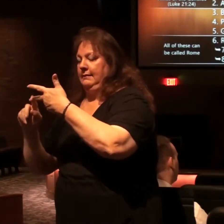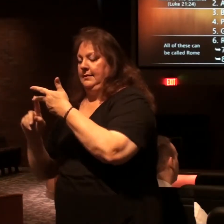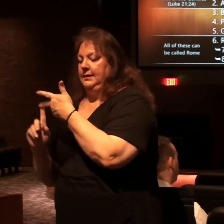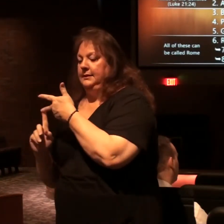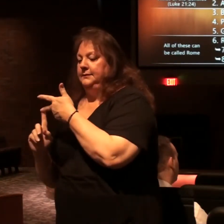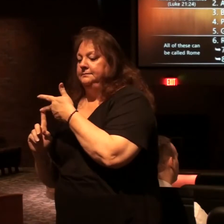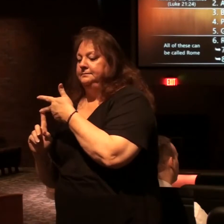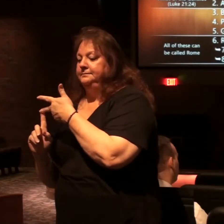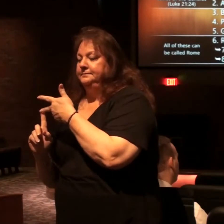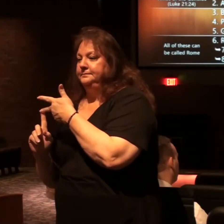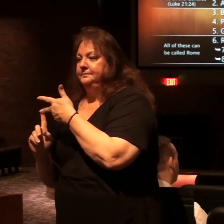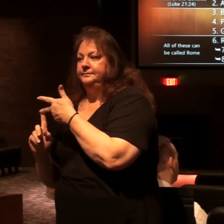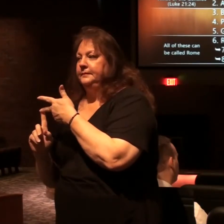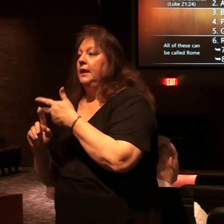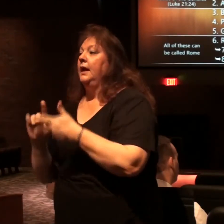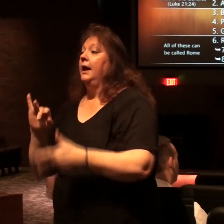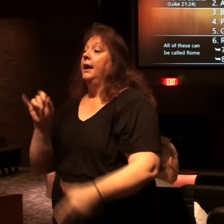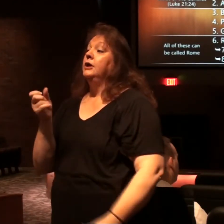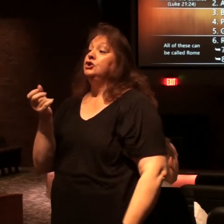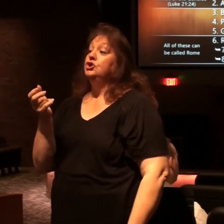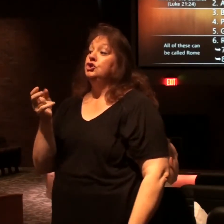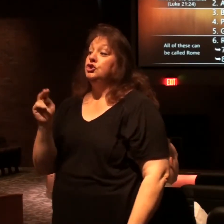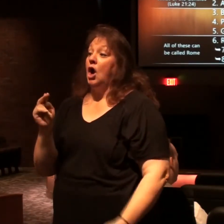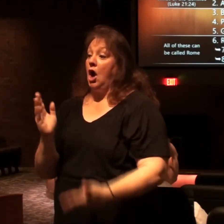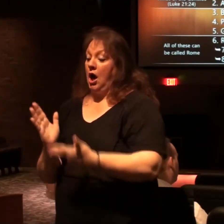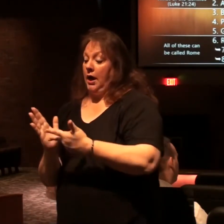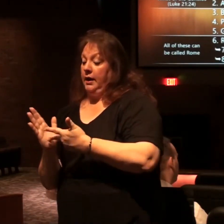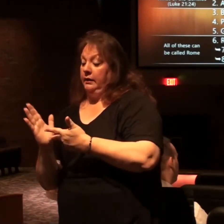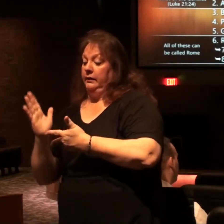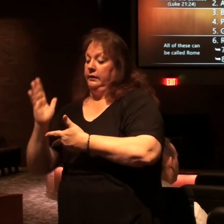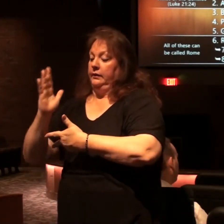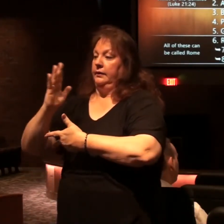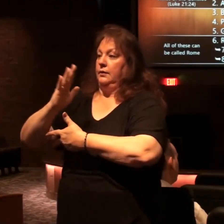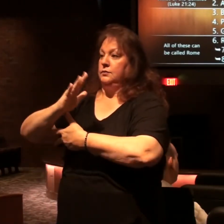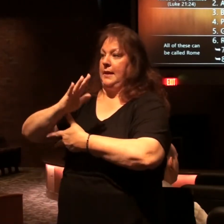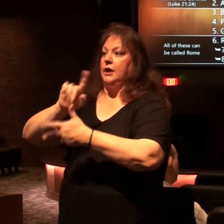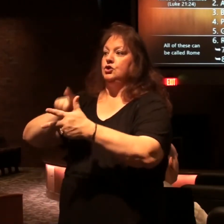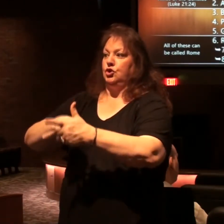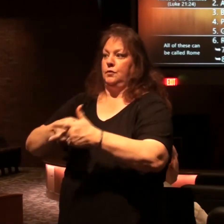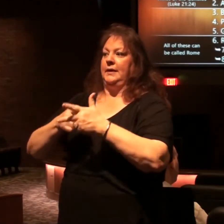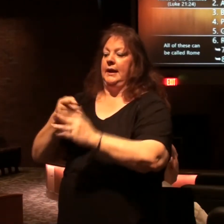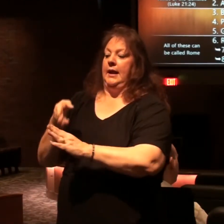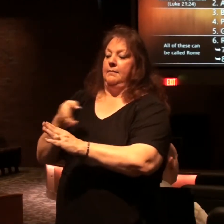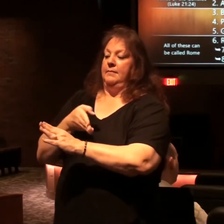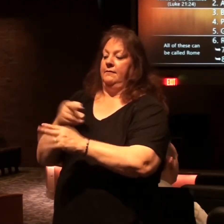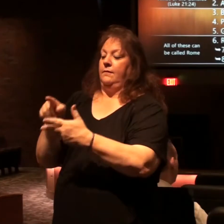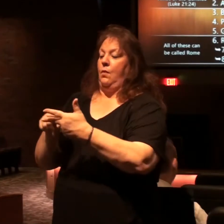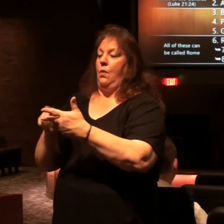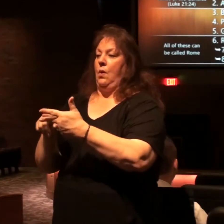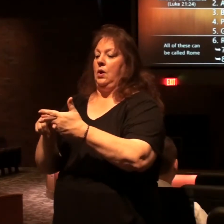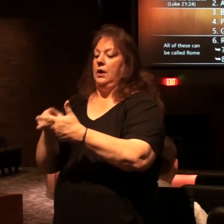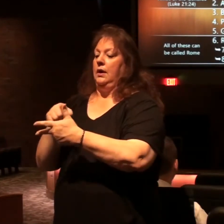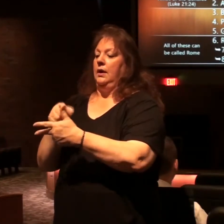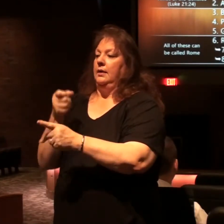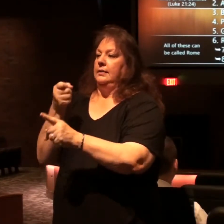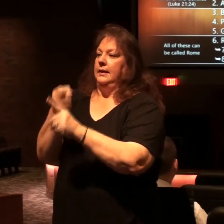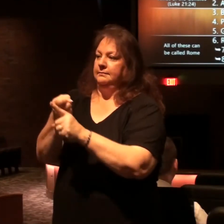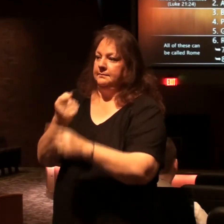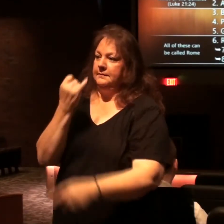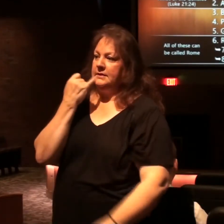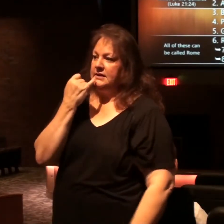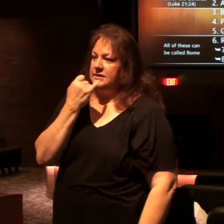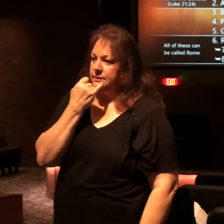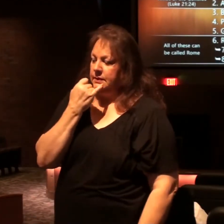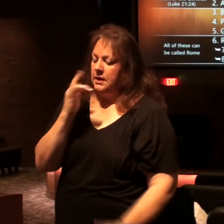this what John does is go back to the empires before Babylon that impacted Israel